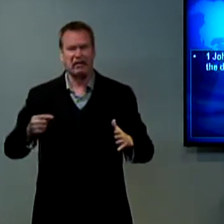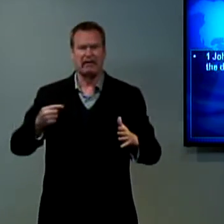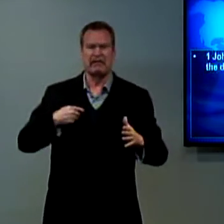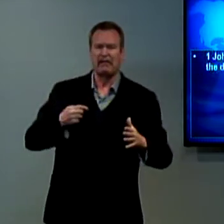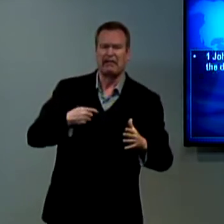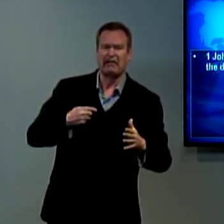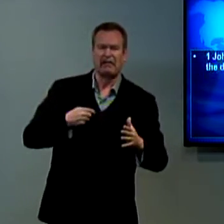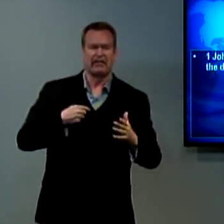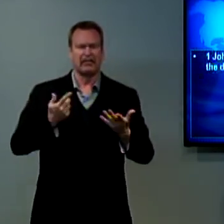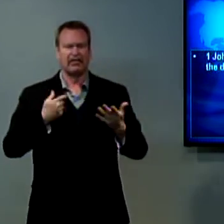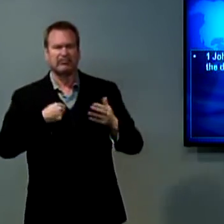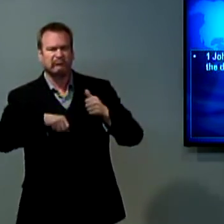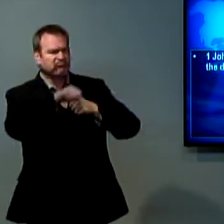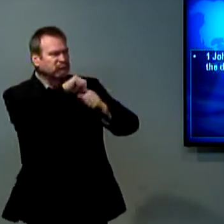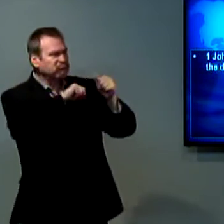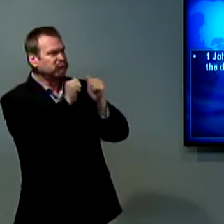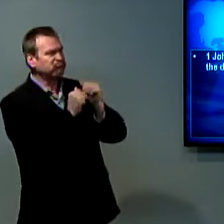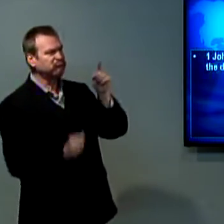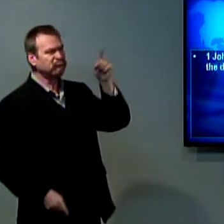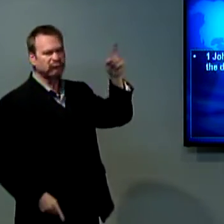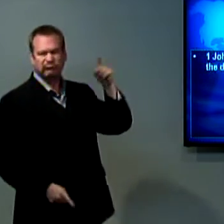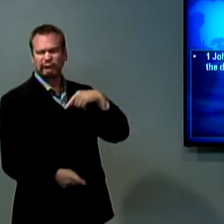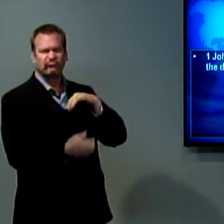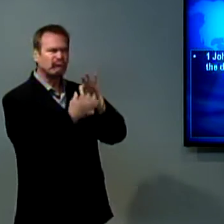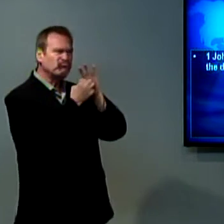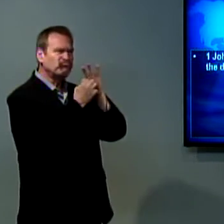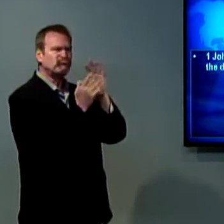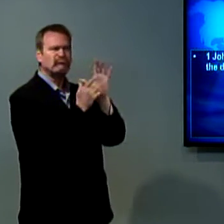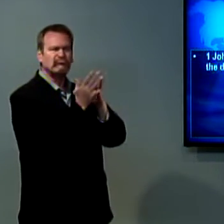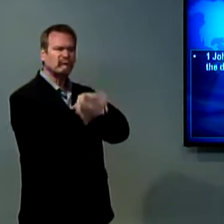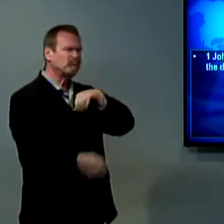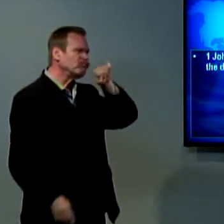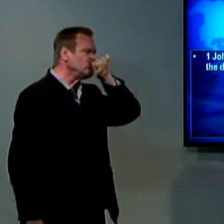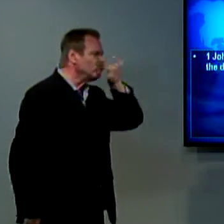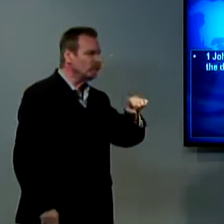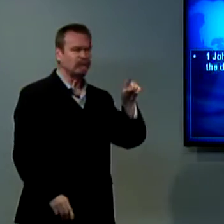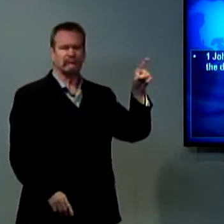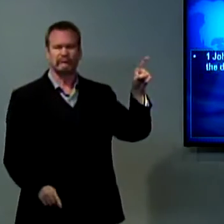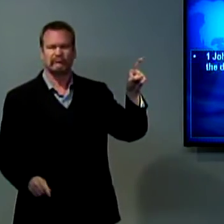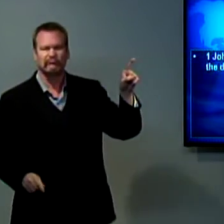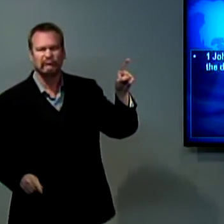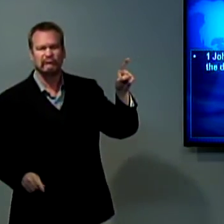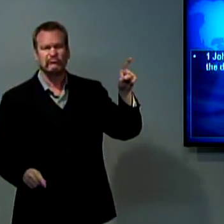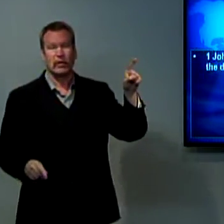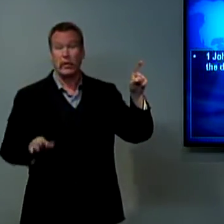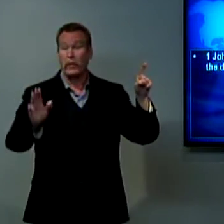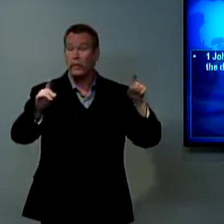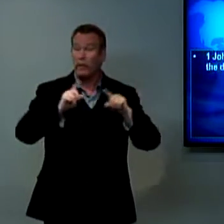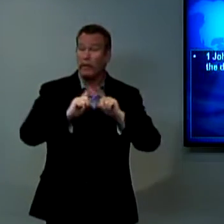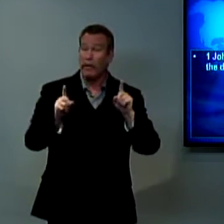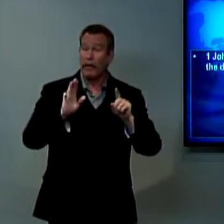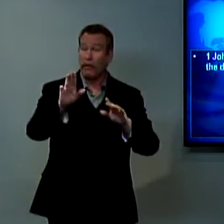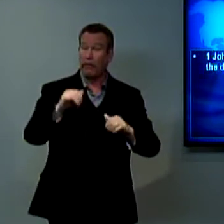a person says, I'm a believer. I'm in fellowship with Jesus Christ. I love Jesus Christ. But